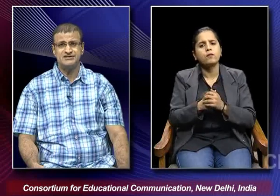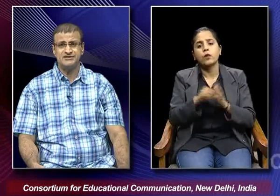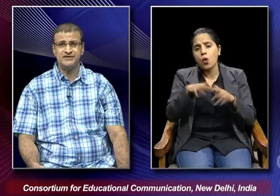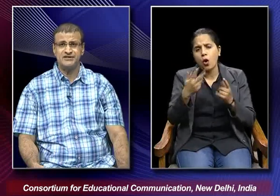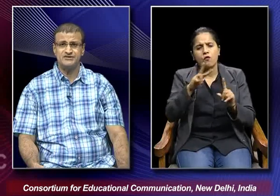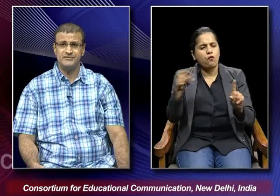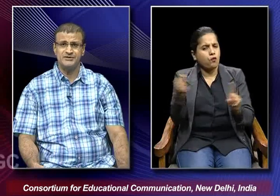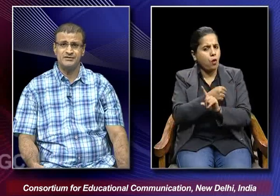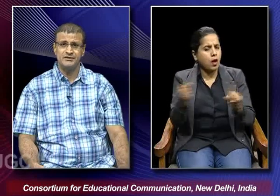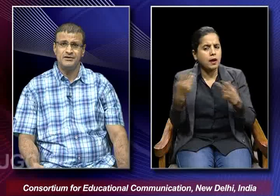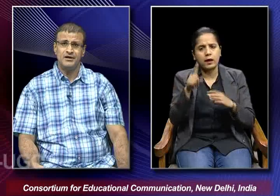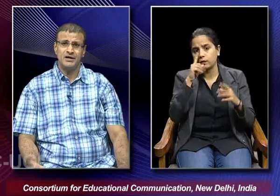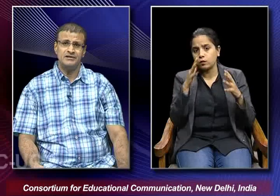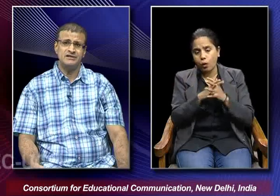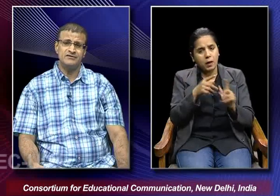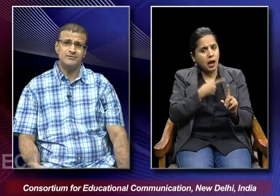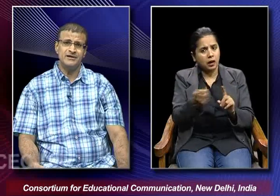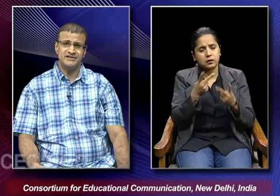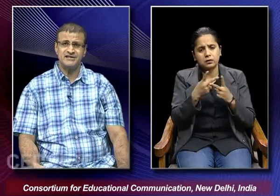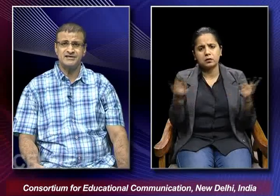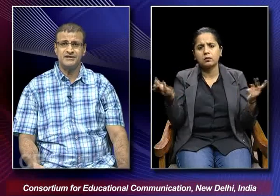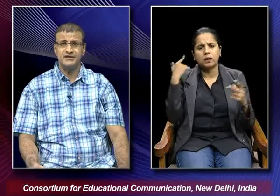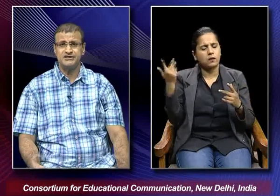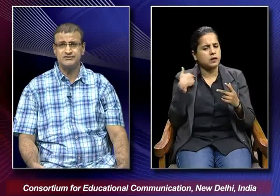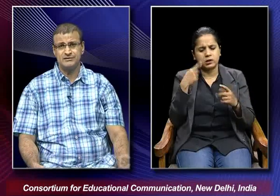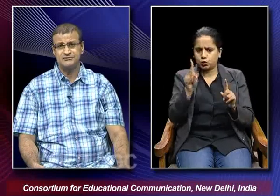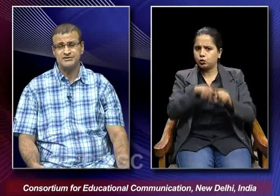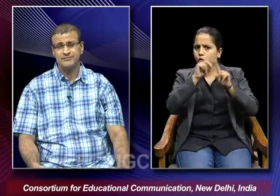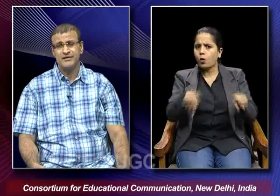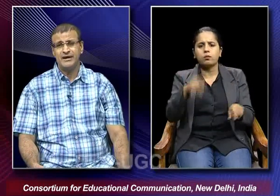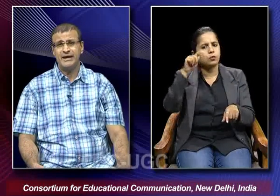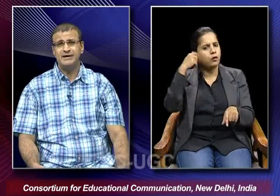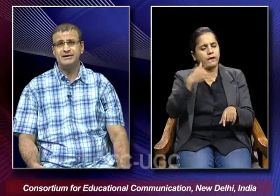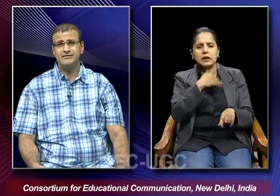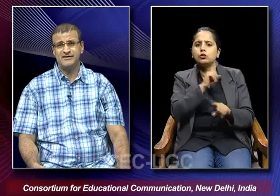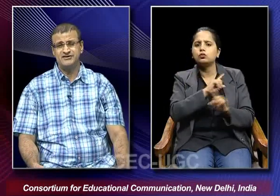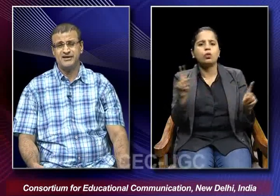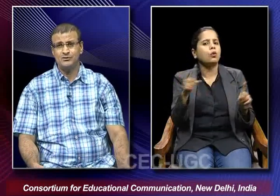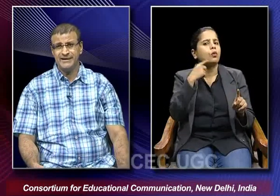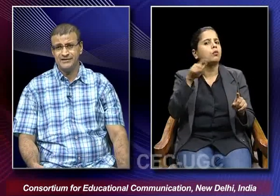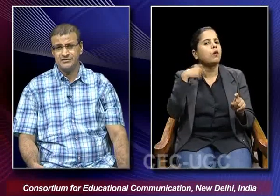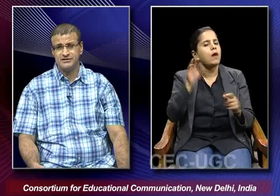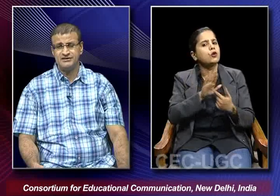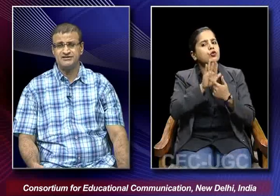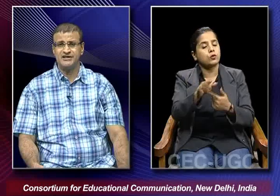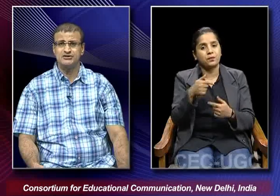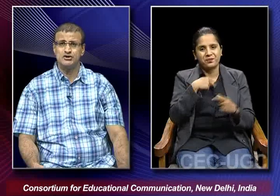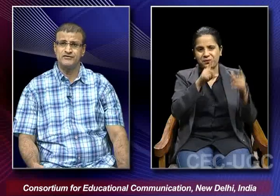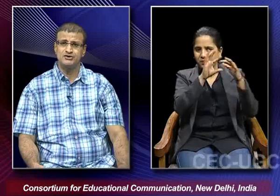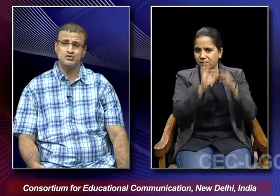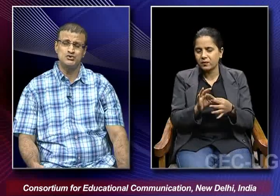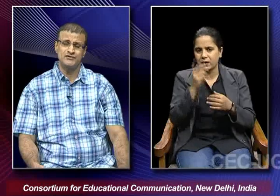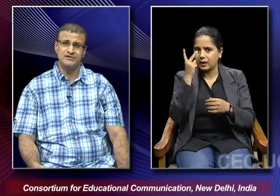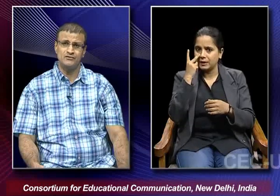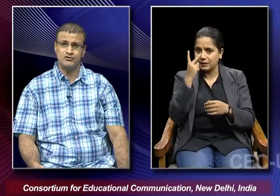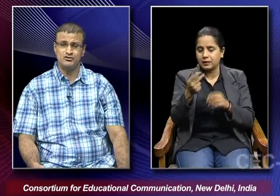violence even against women they were being rejected in his films. And when we try to connect these kinds of